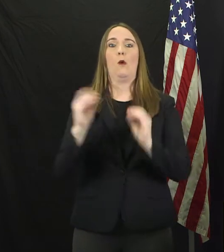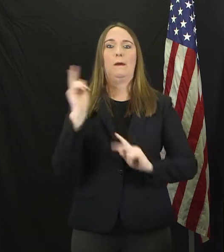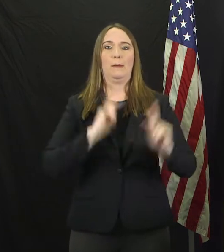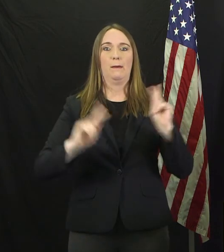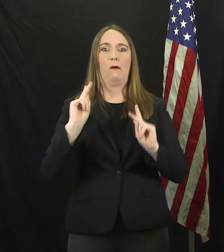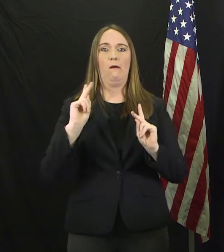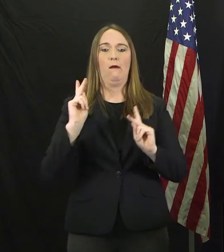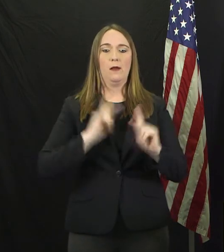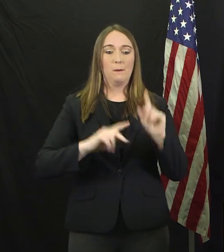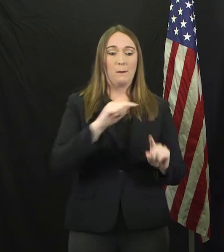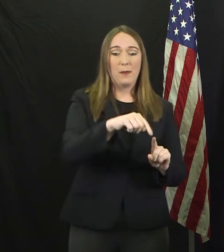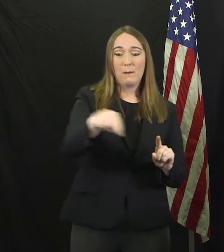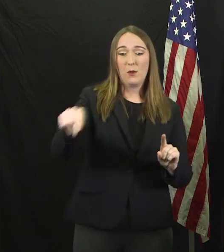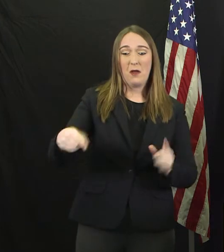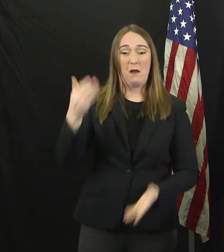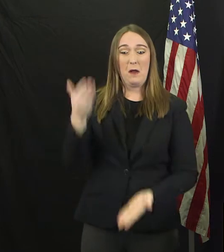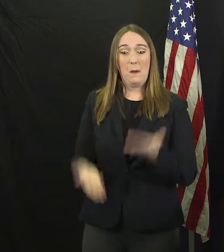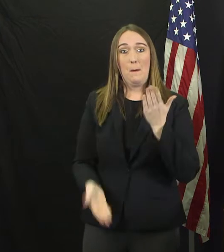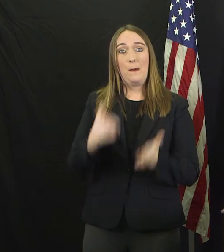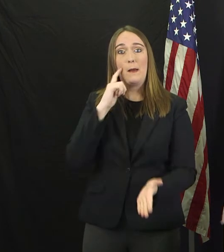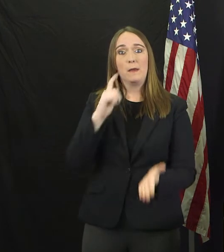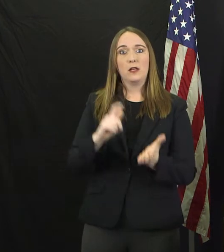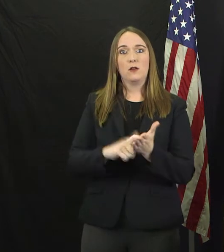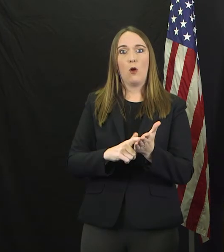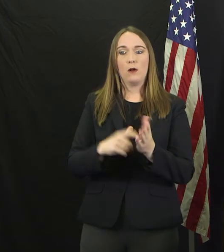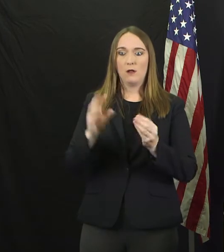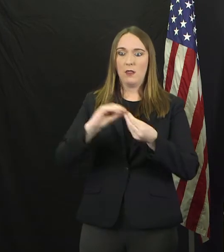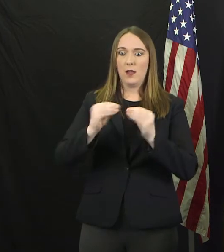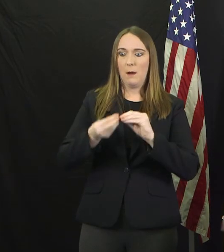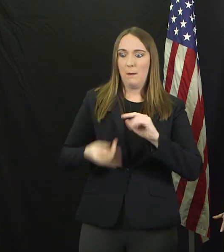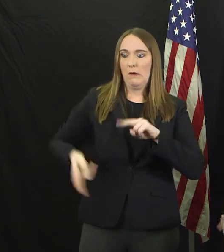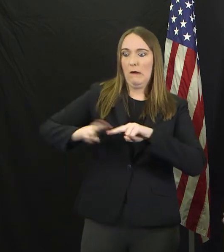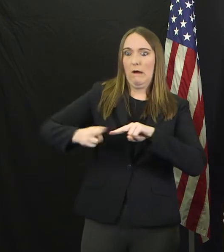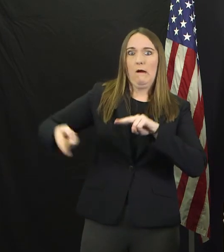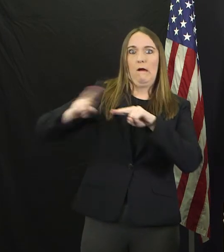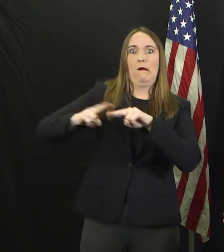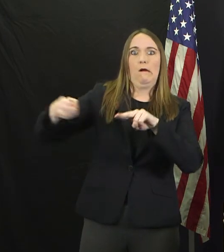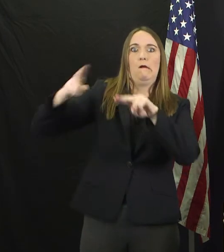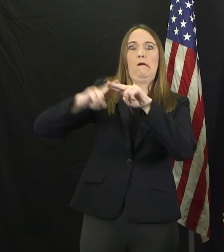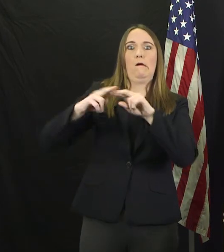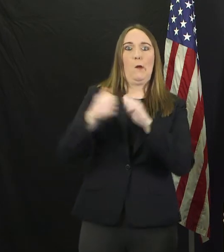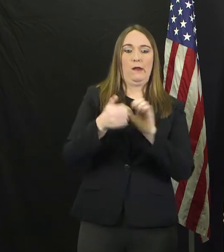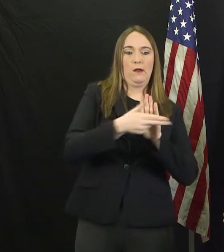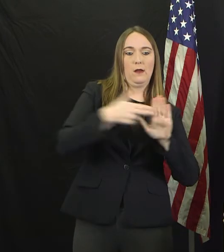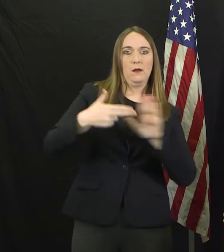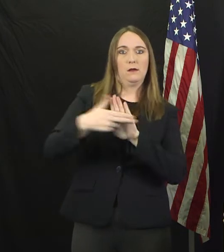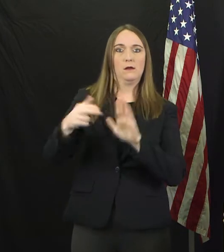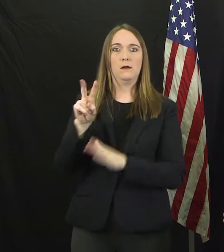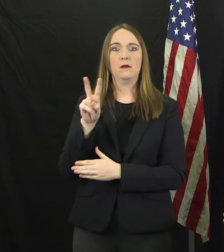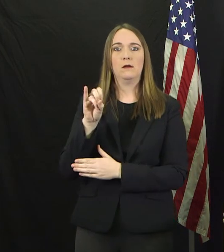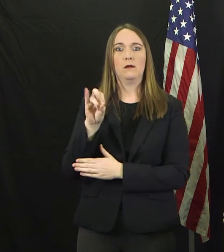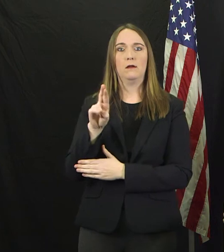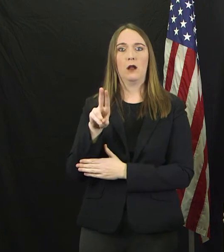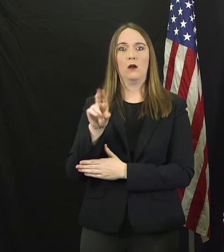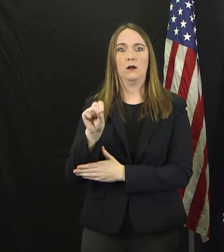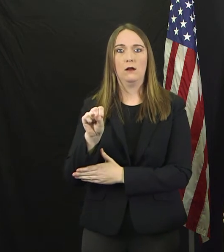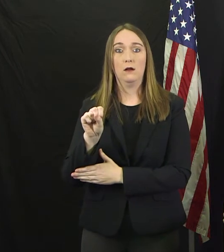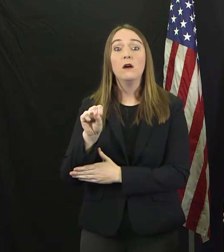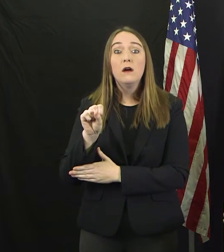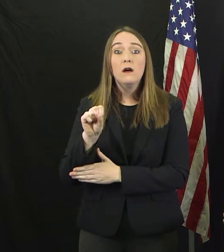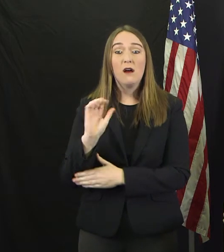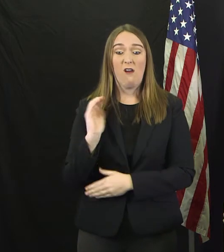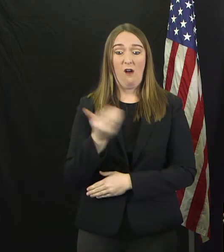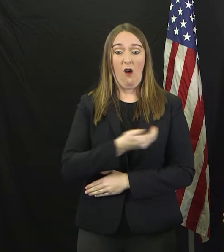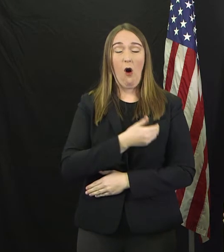significant spikes for the transmission in this virus. That also has the potential to overwhelm our